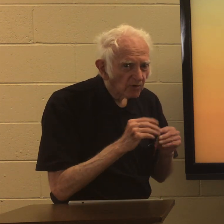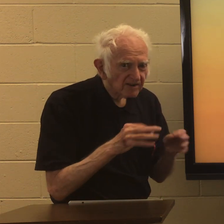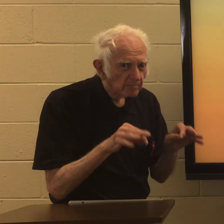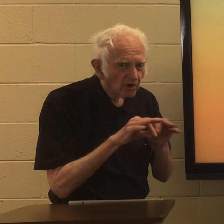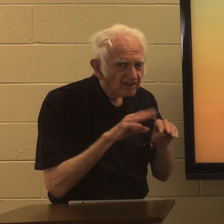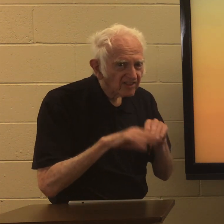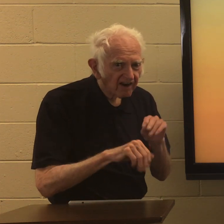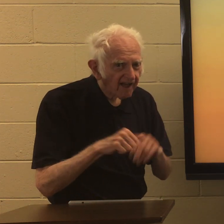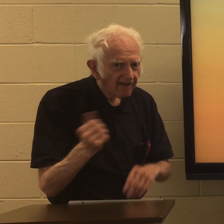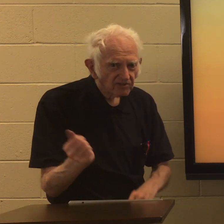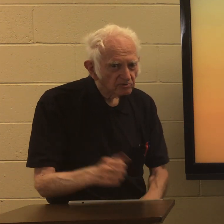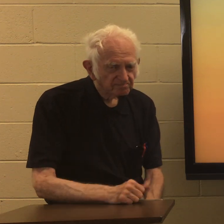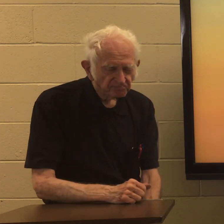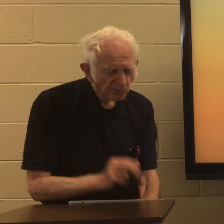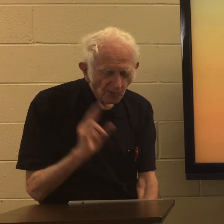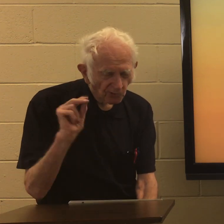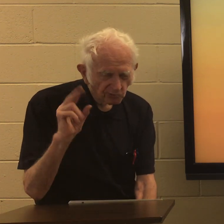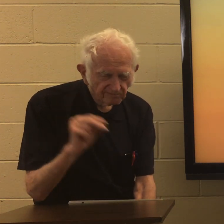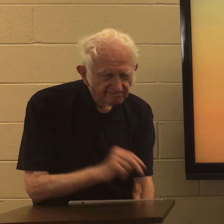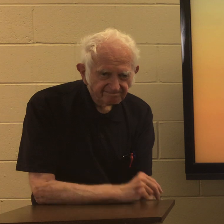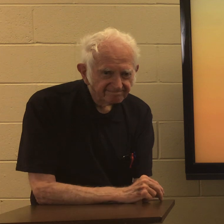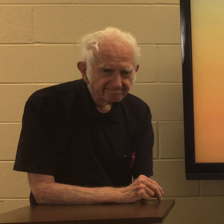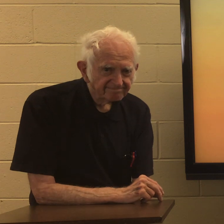they're not more important than anyone else.